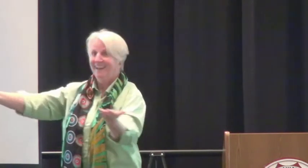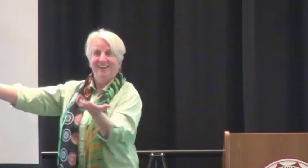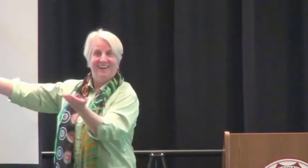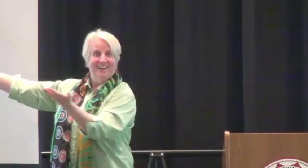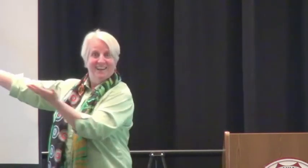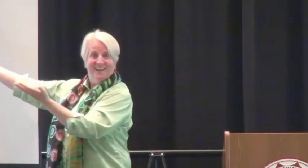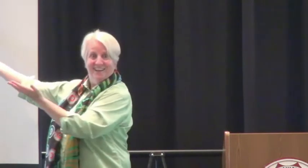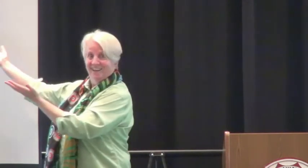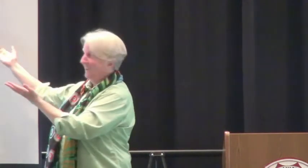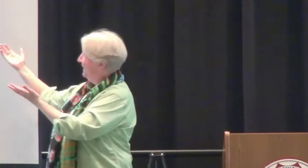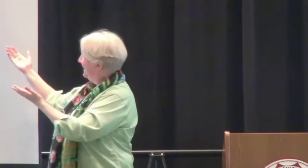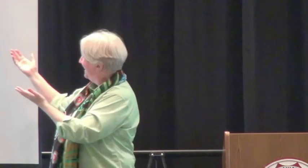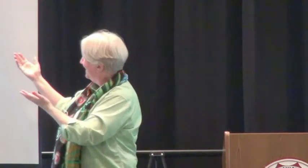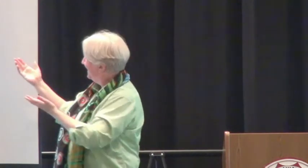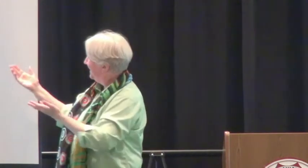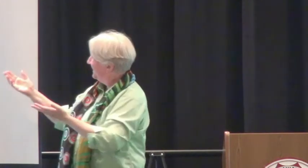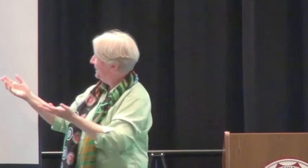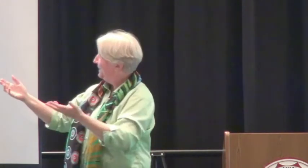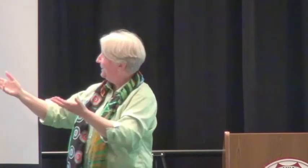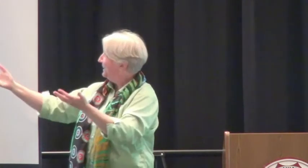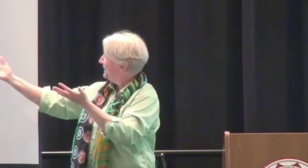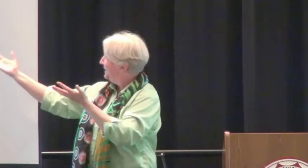Isn't it beautiful here, she says, taking the view.